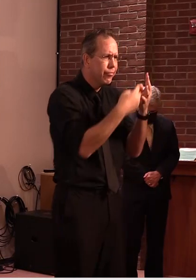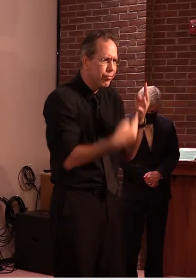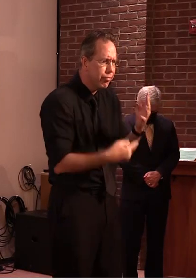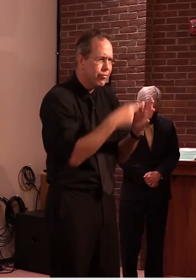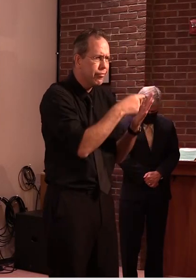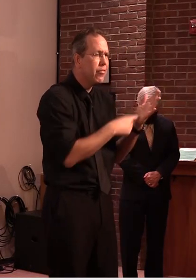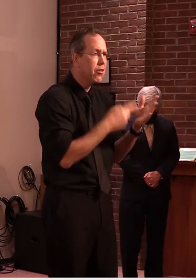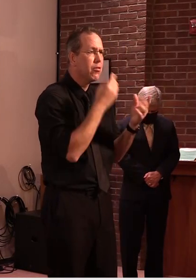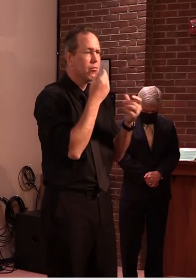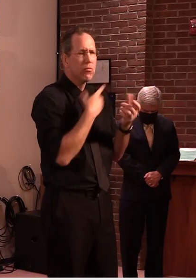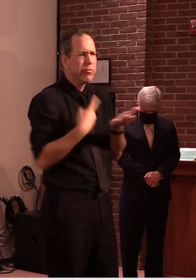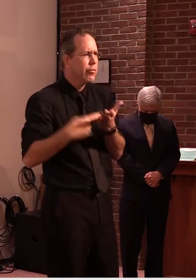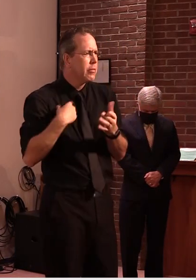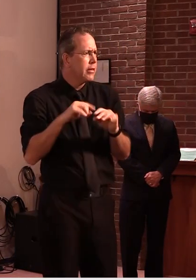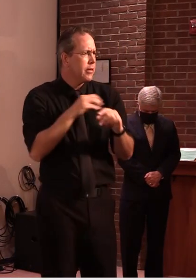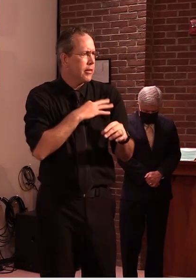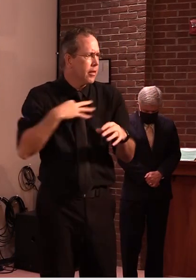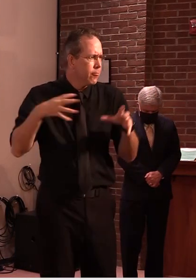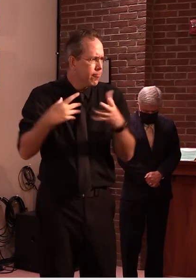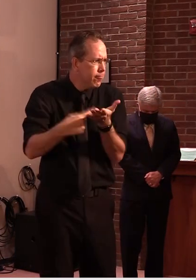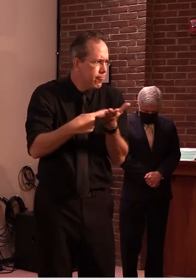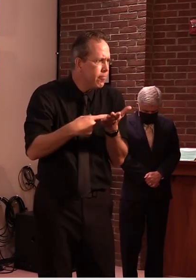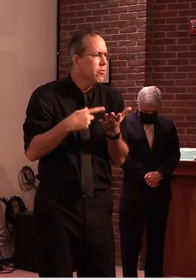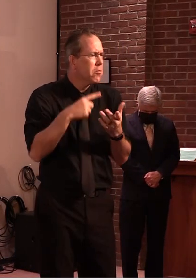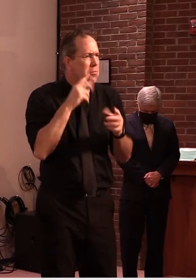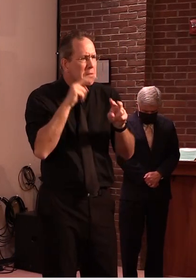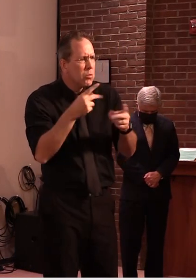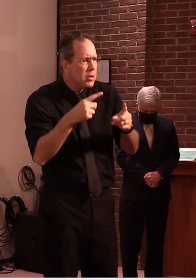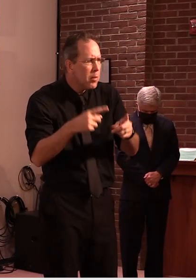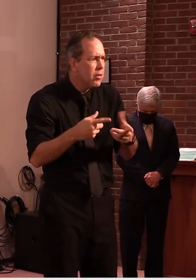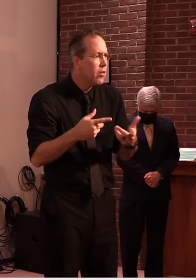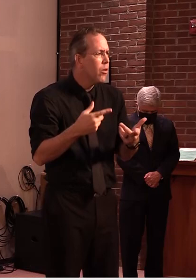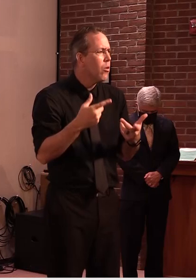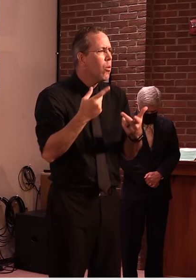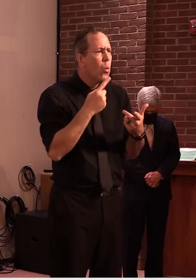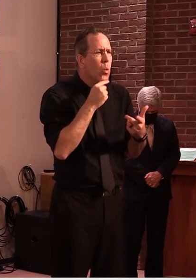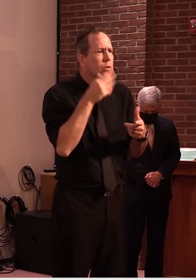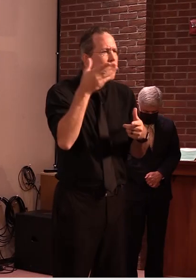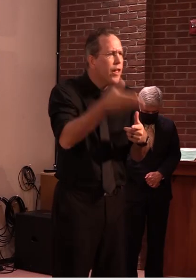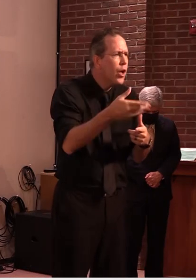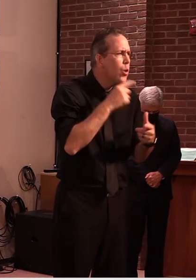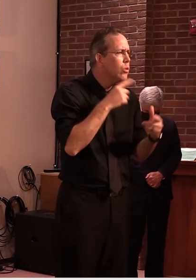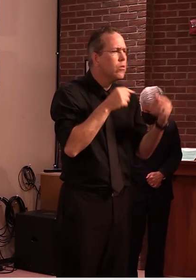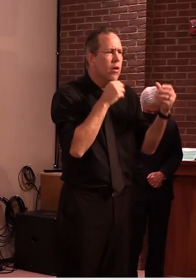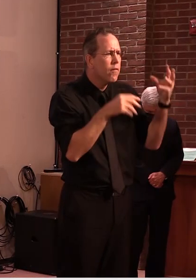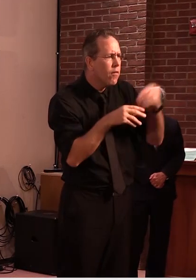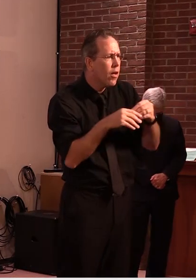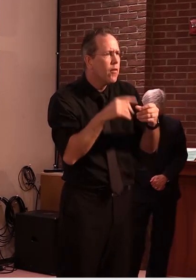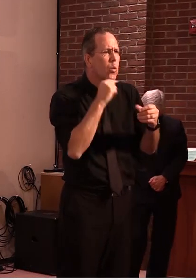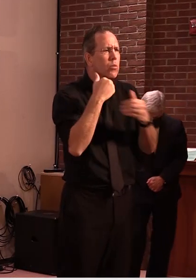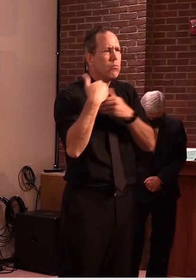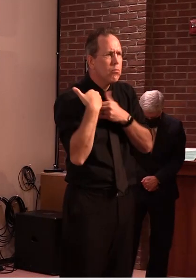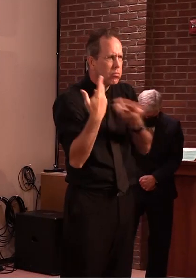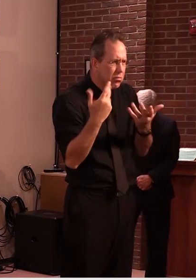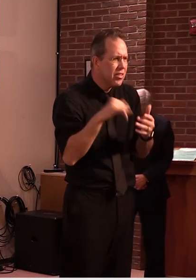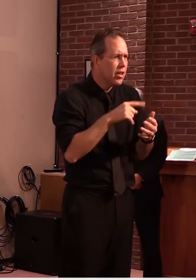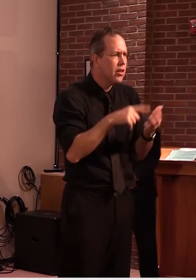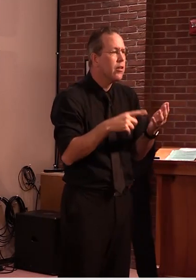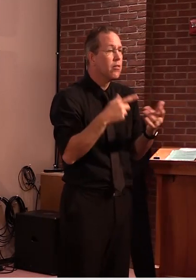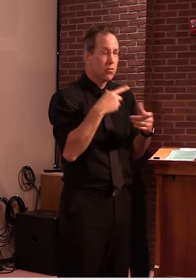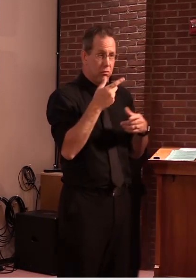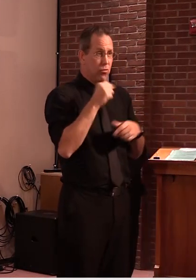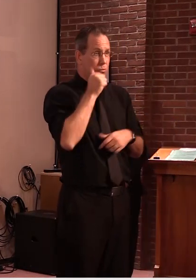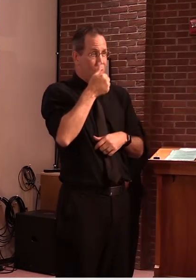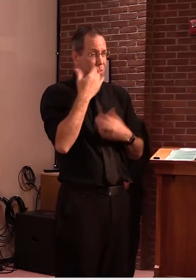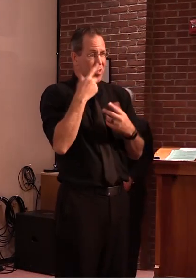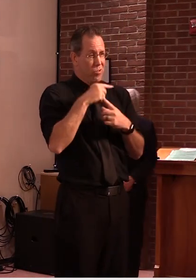eyes on and boots on the ground until we hear that briefing um I can't say what my recommendation to the secretary